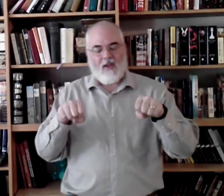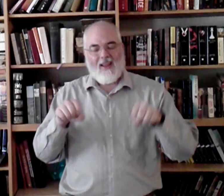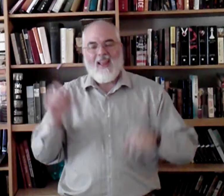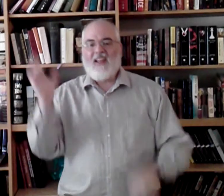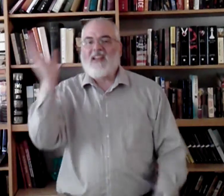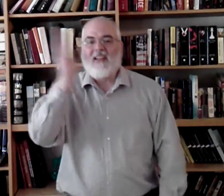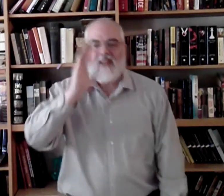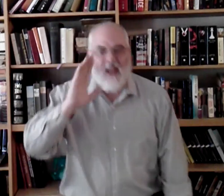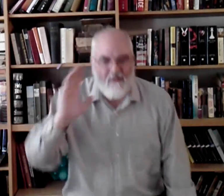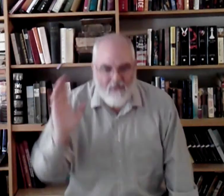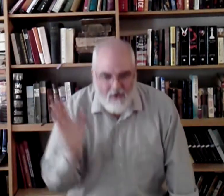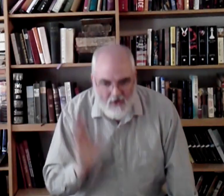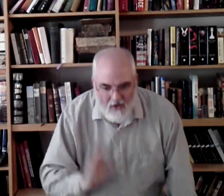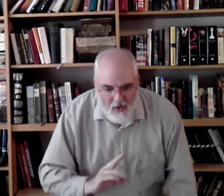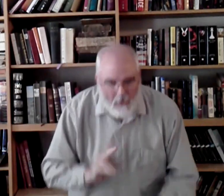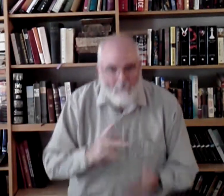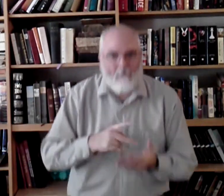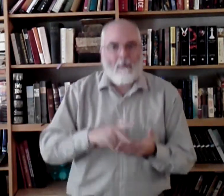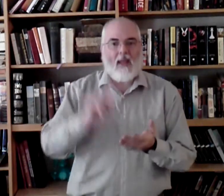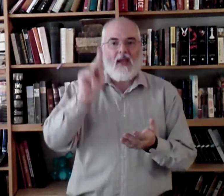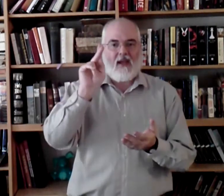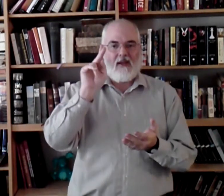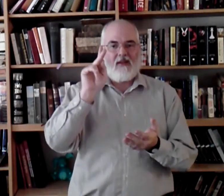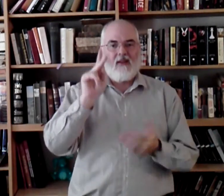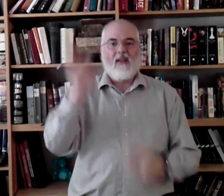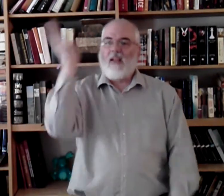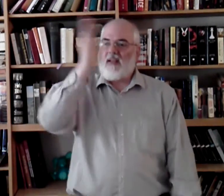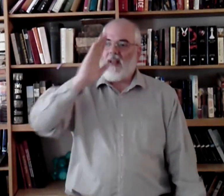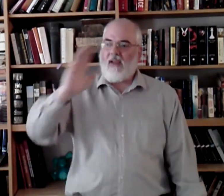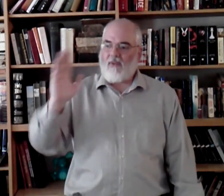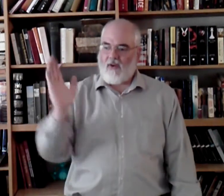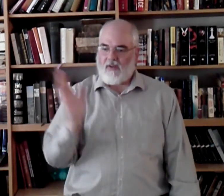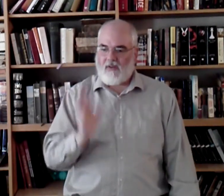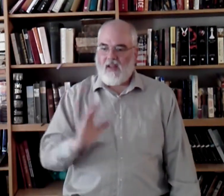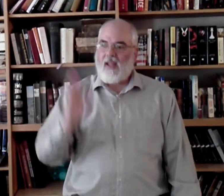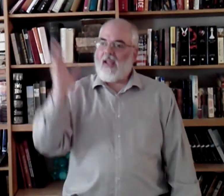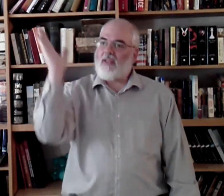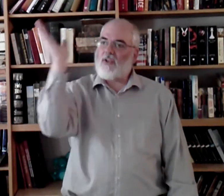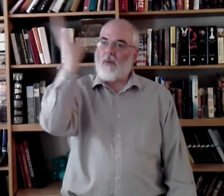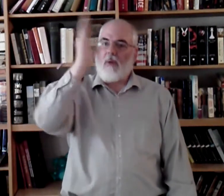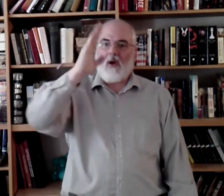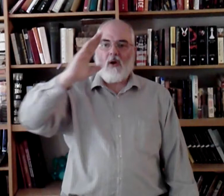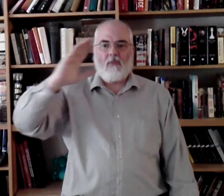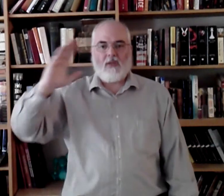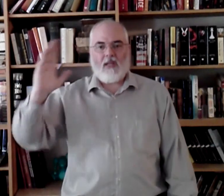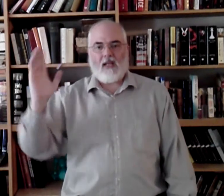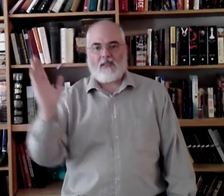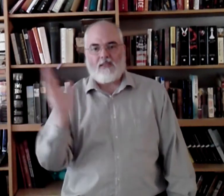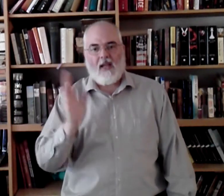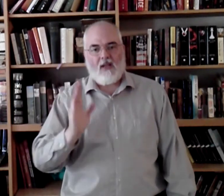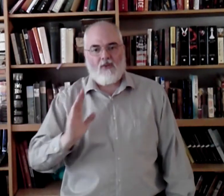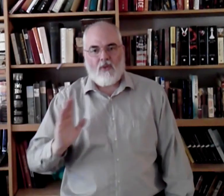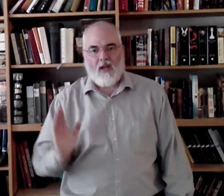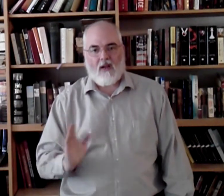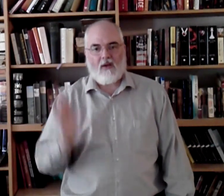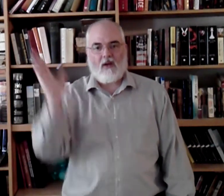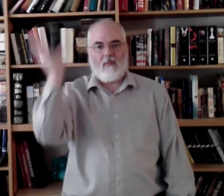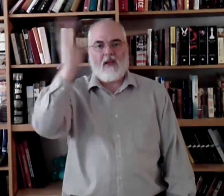never pay. Never. It's just a palm just kind of sneaking through the air there a little bit.